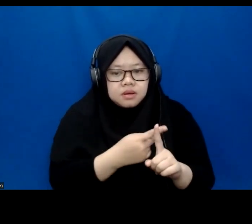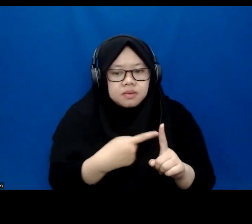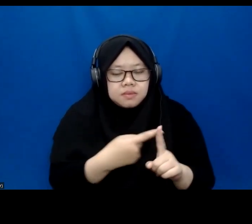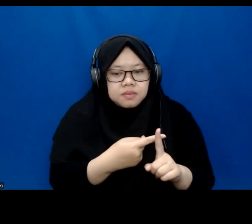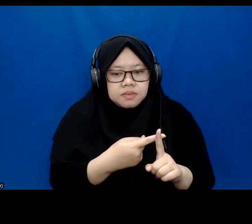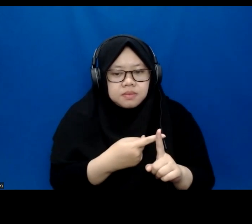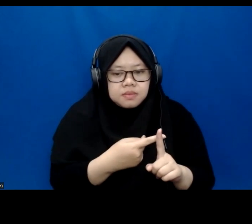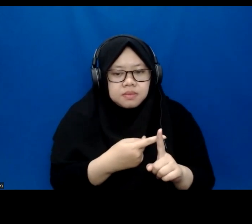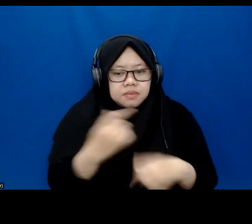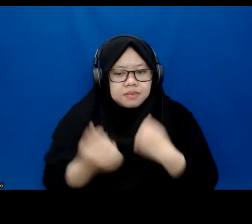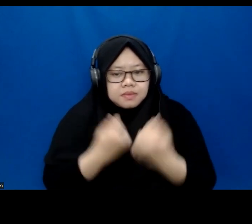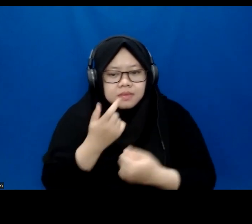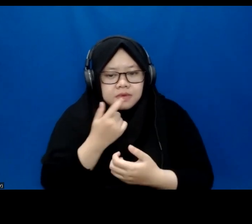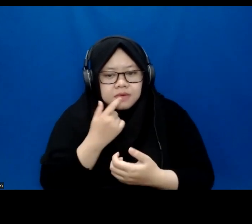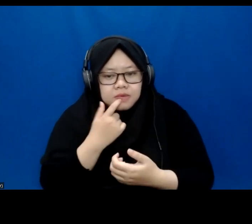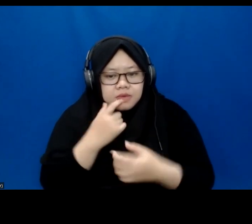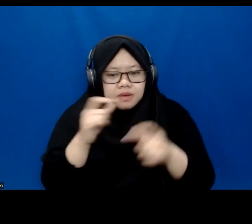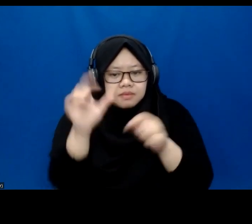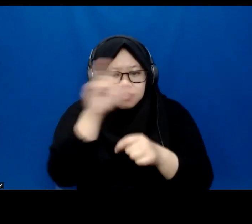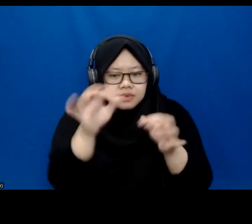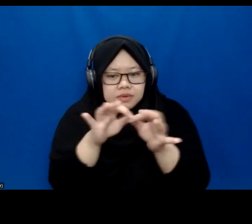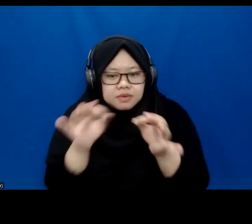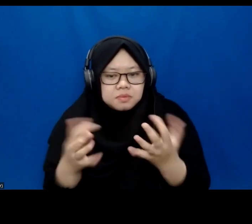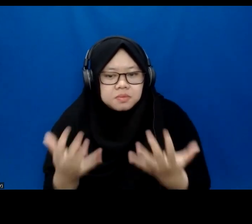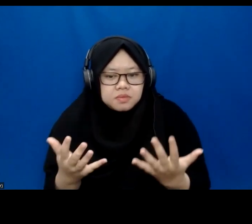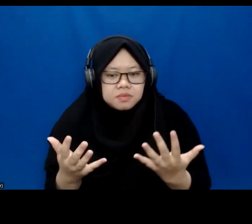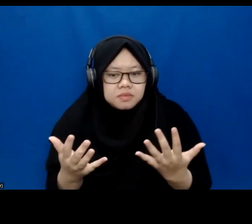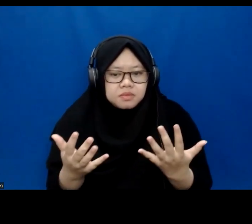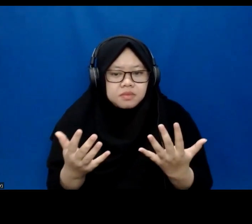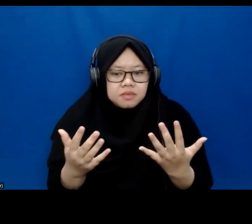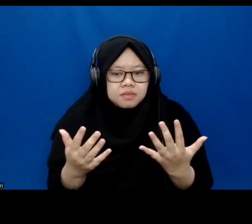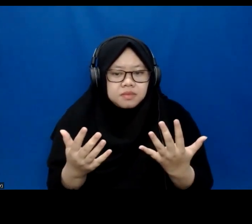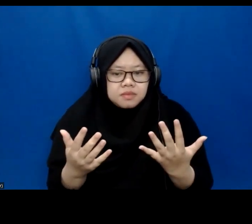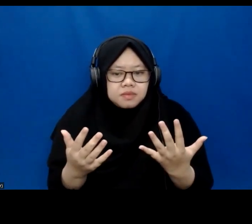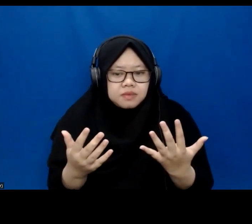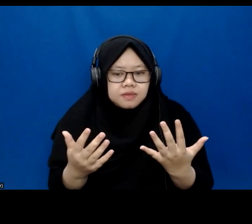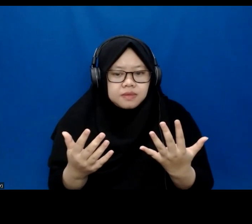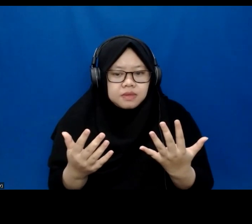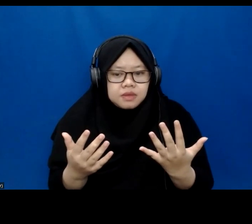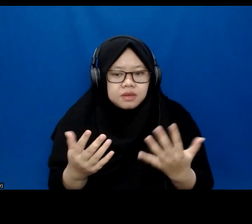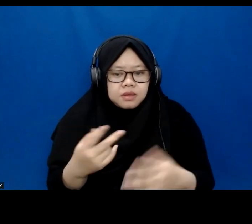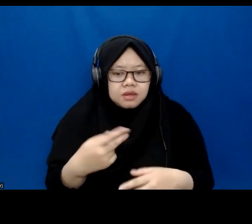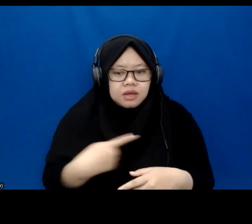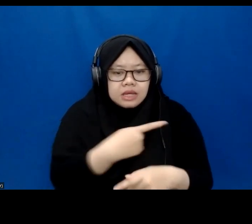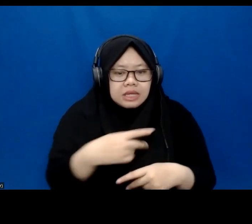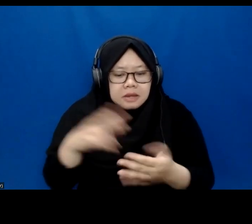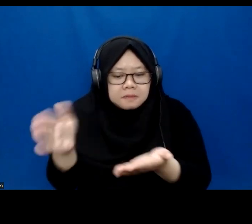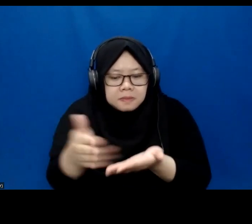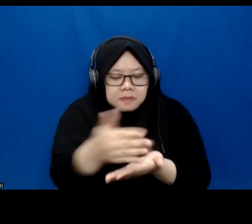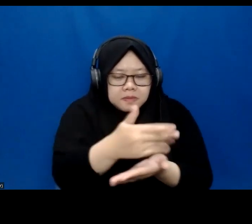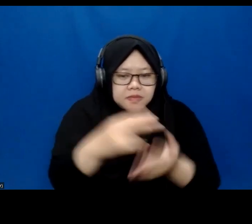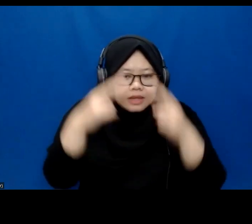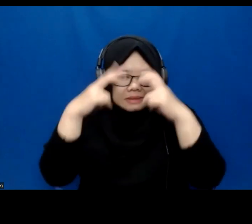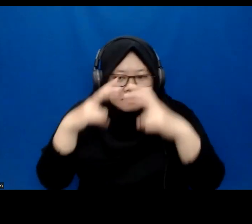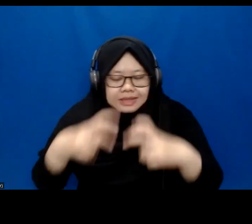we try to solve these two issues. We do the research. We find a research paper from Canada